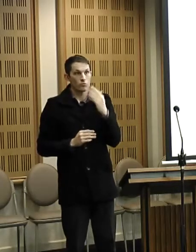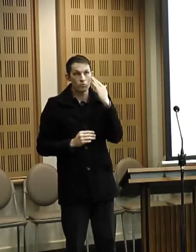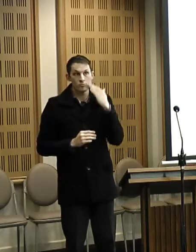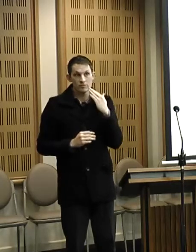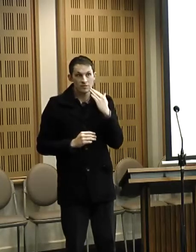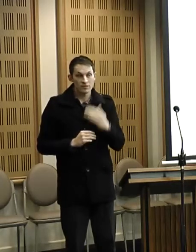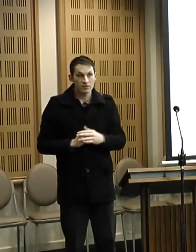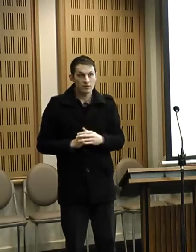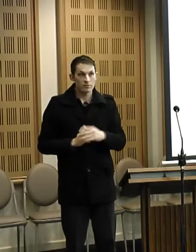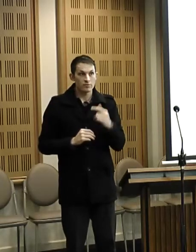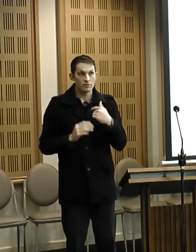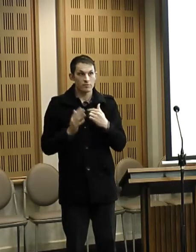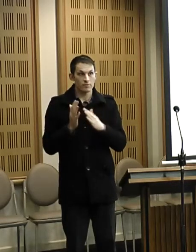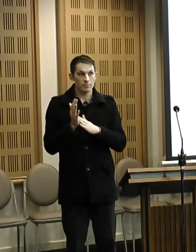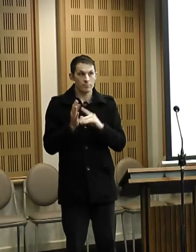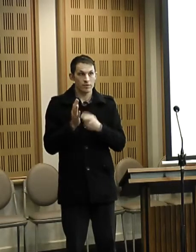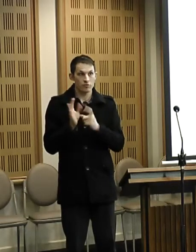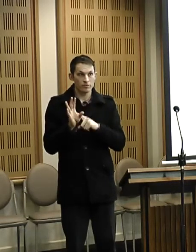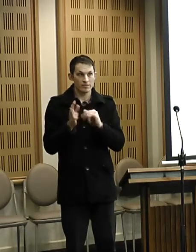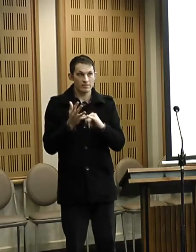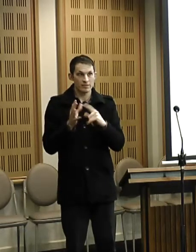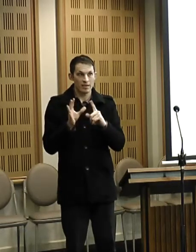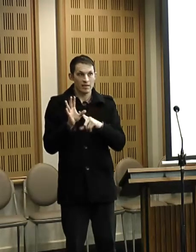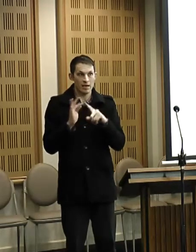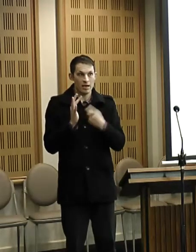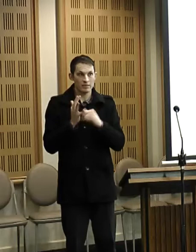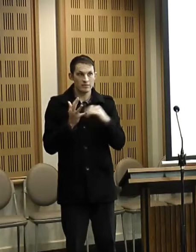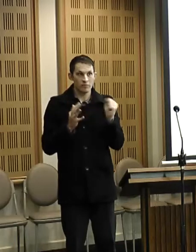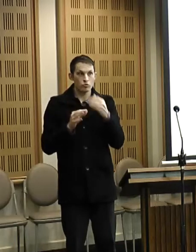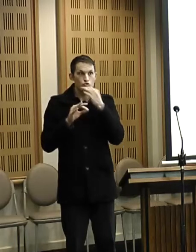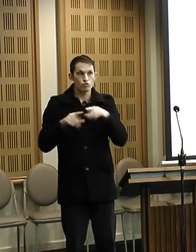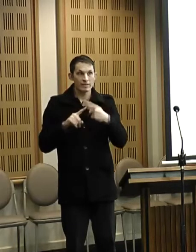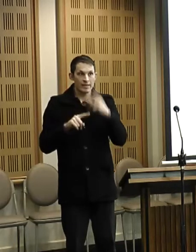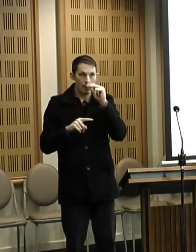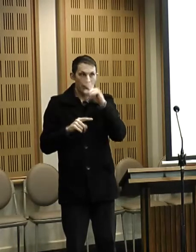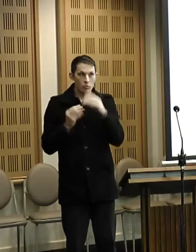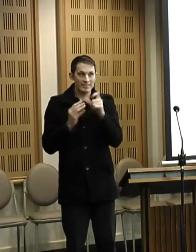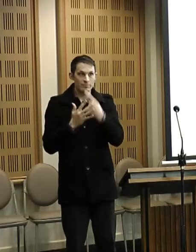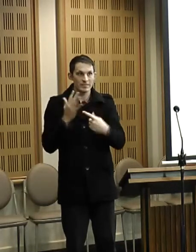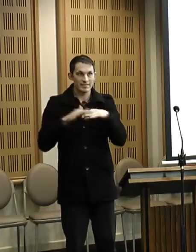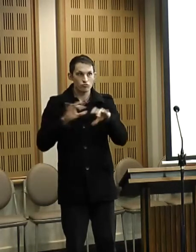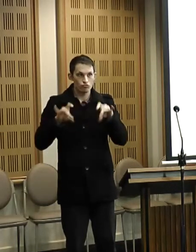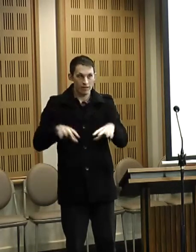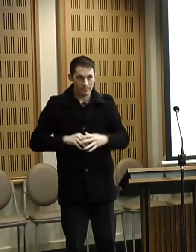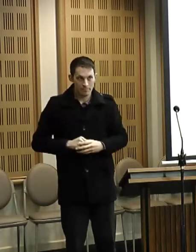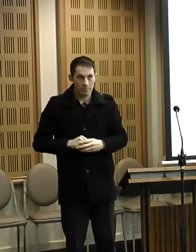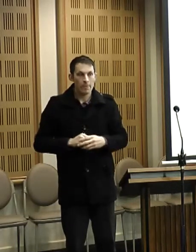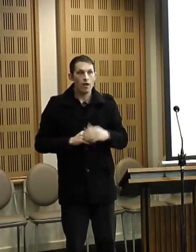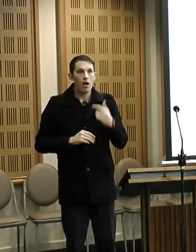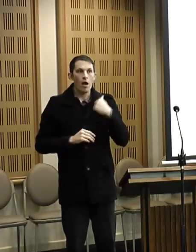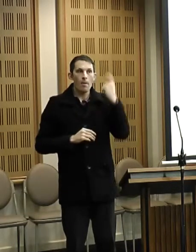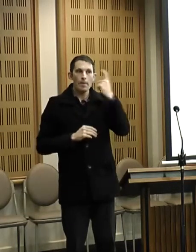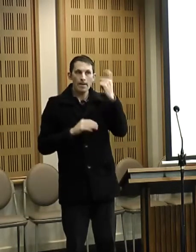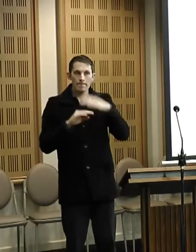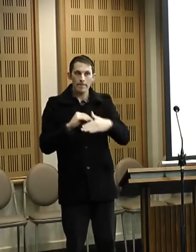Um, Mary Sayers from Children and Young People with Disability Australia. Just wondering in terms of the experience of children